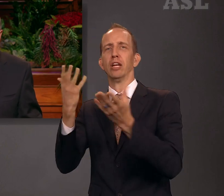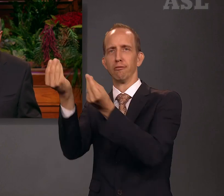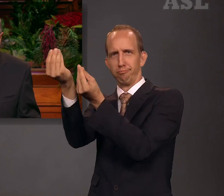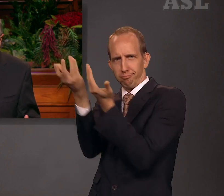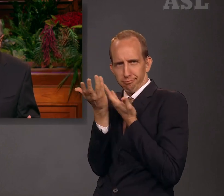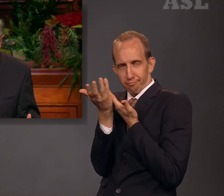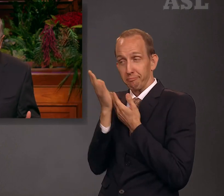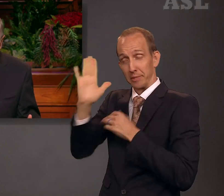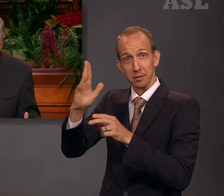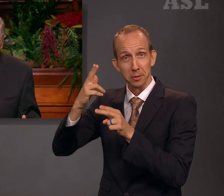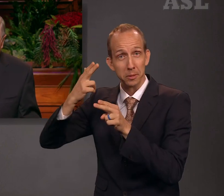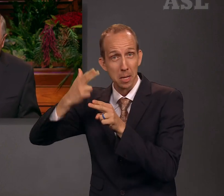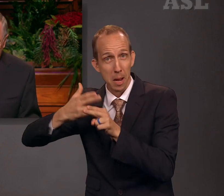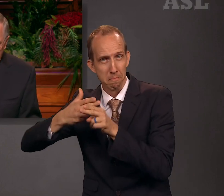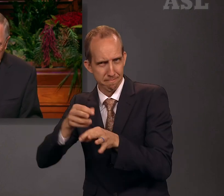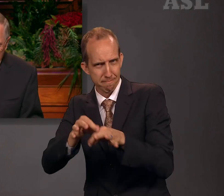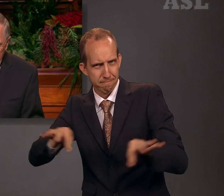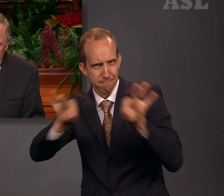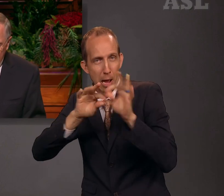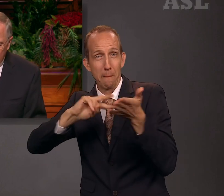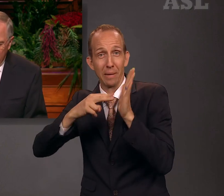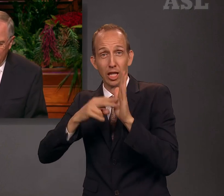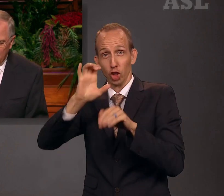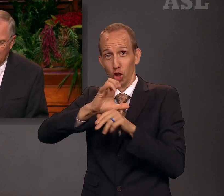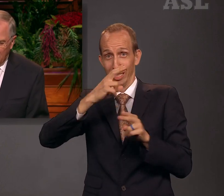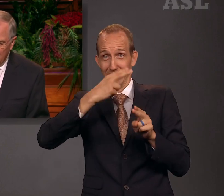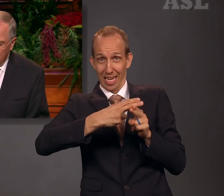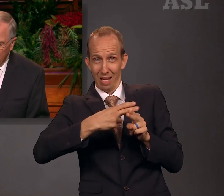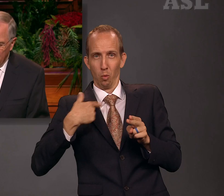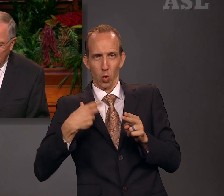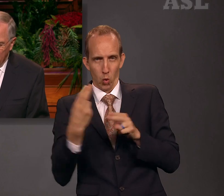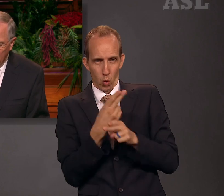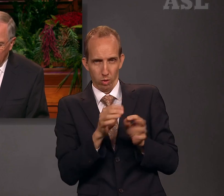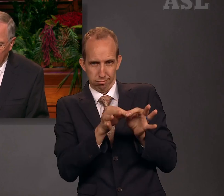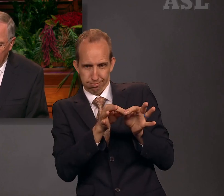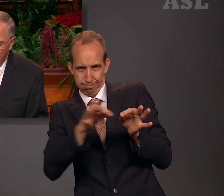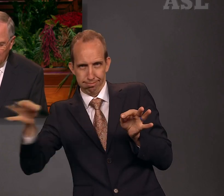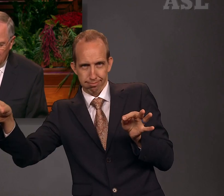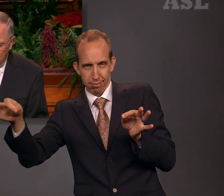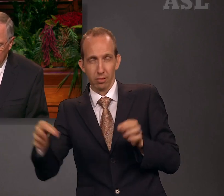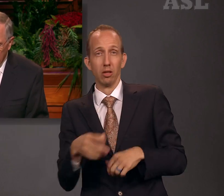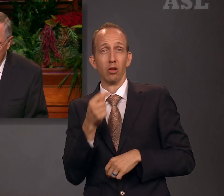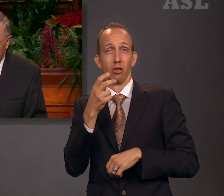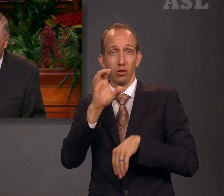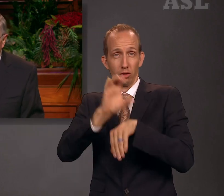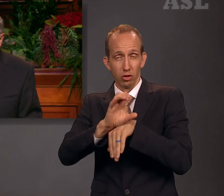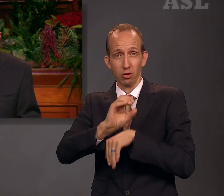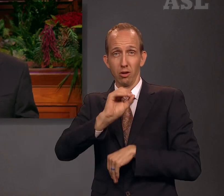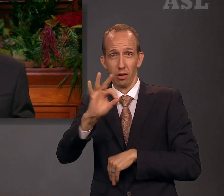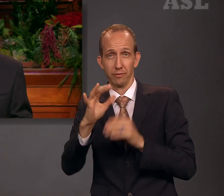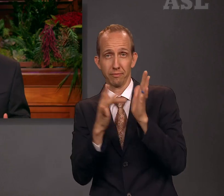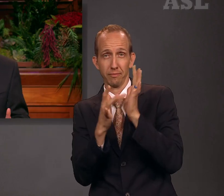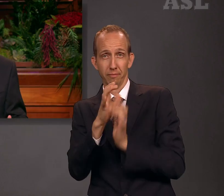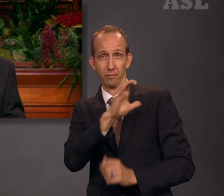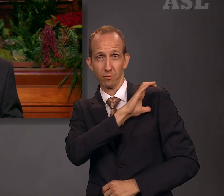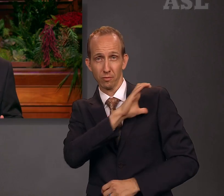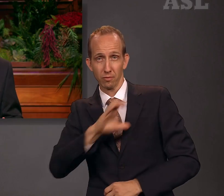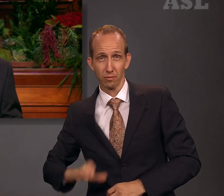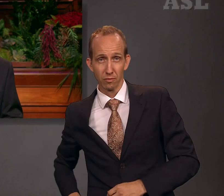The Lord impressed upon my mind the importance of the name He decreed for His Church, even the Church of Jesus